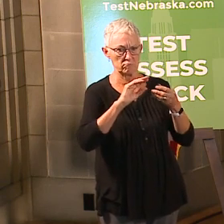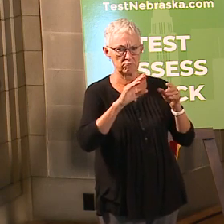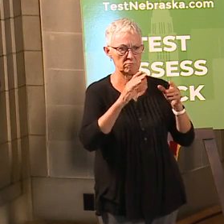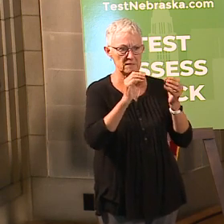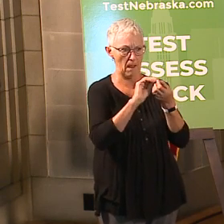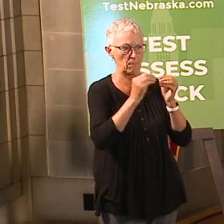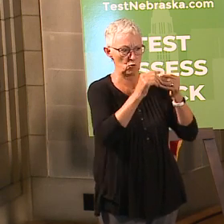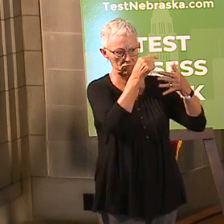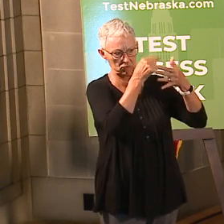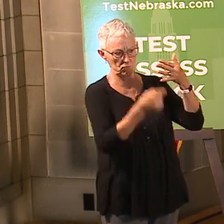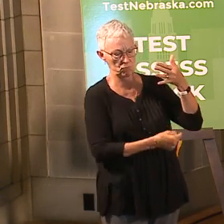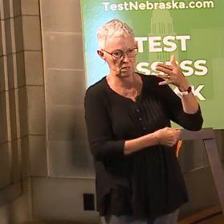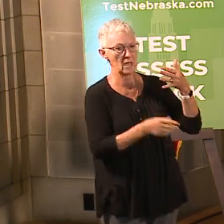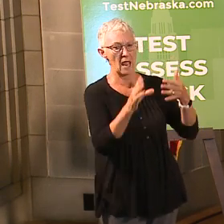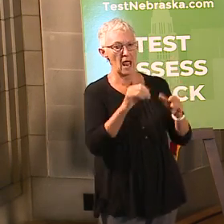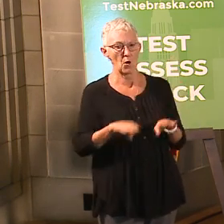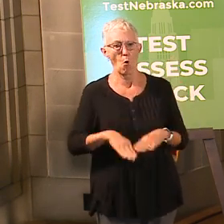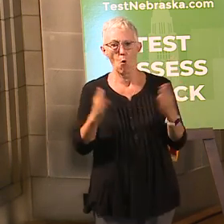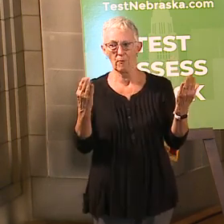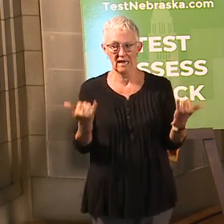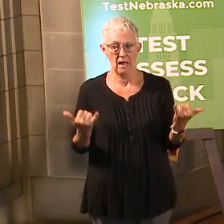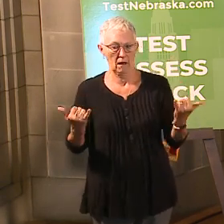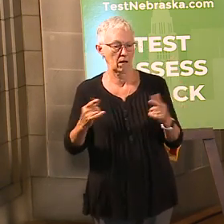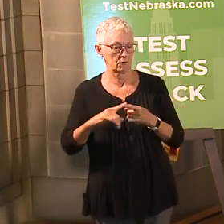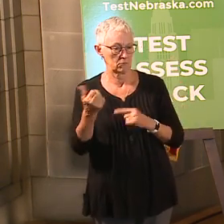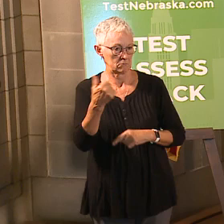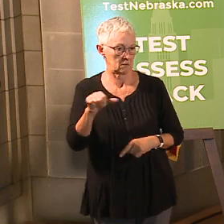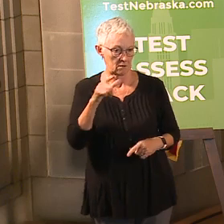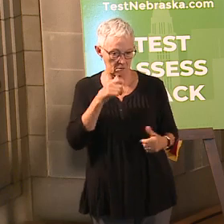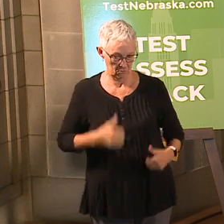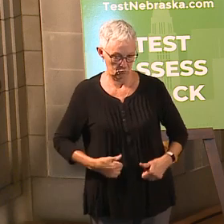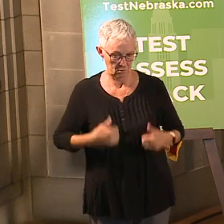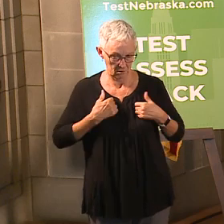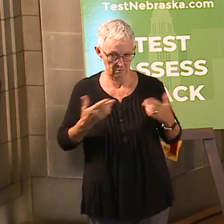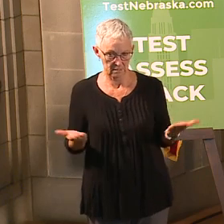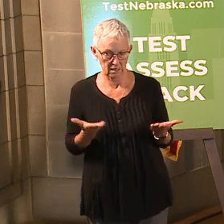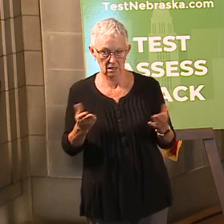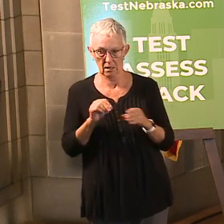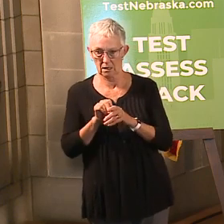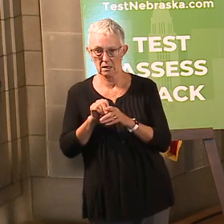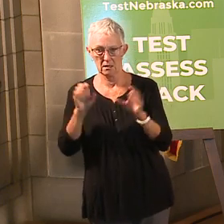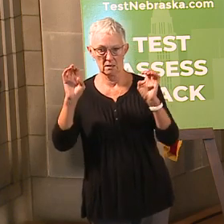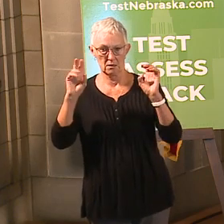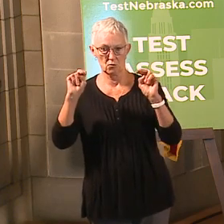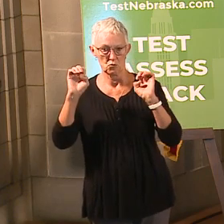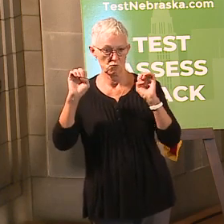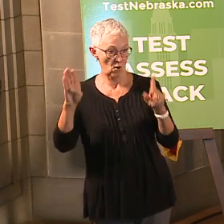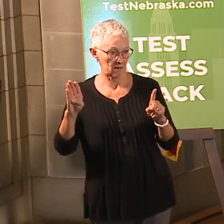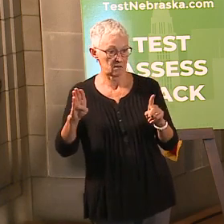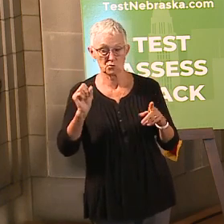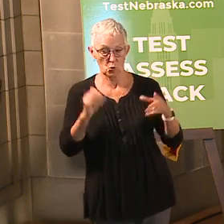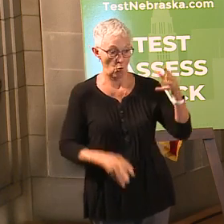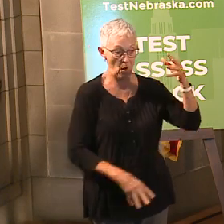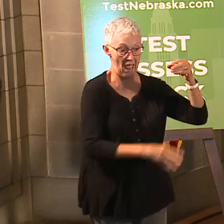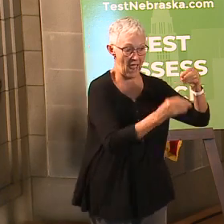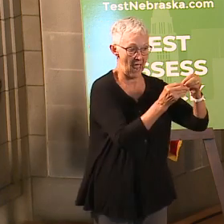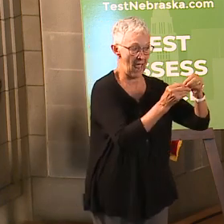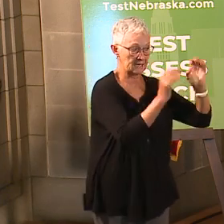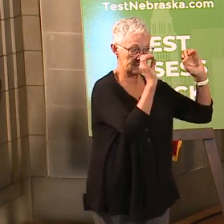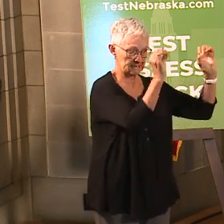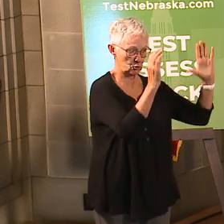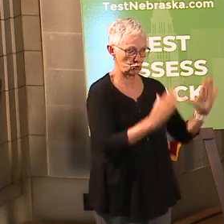up to anybody that's a resident of Nebraska. So the addition of the educators is not going to be such a large